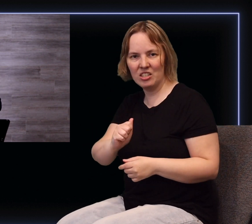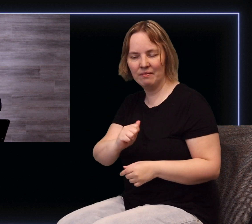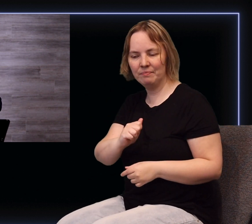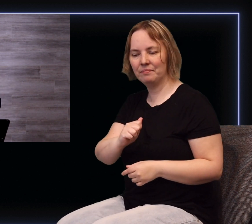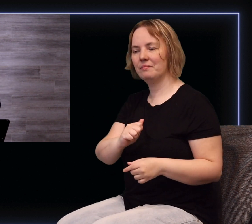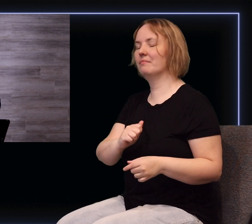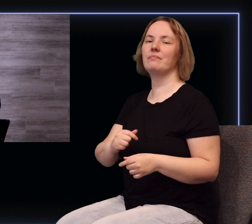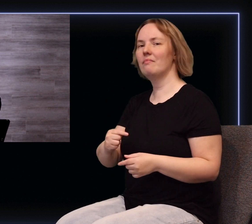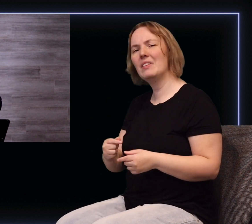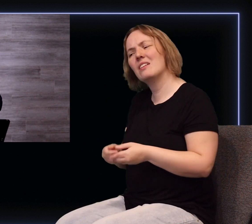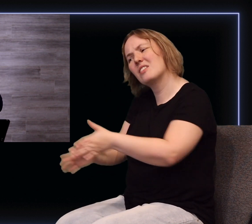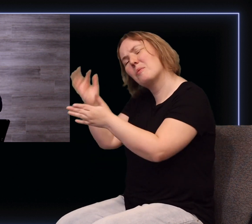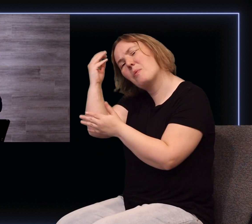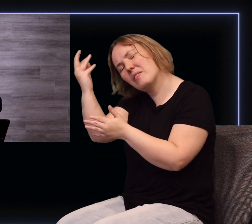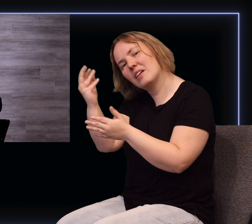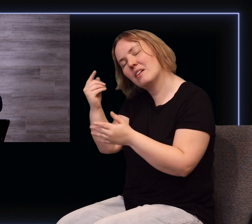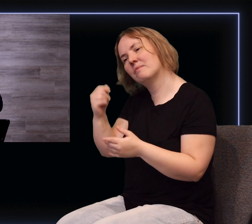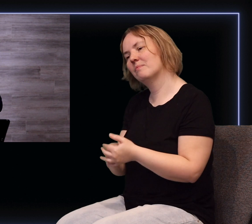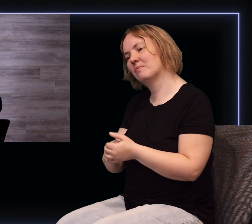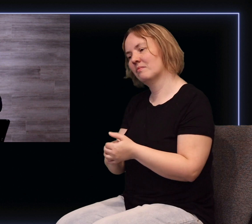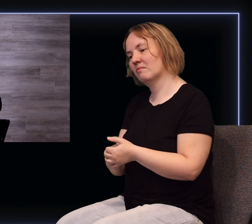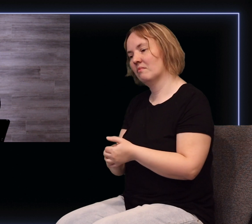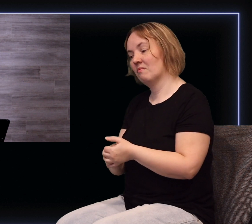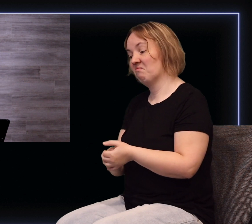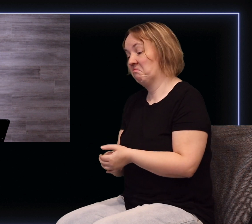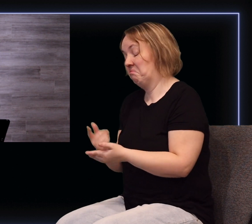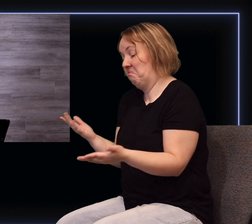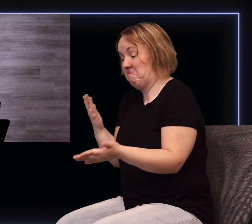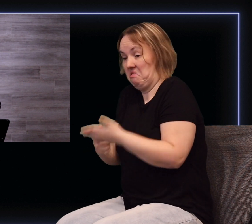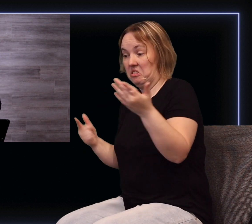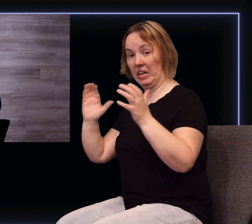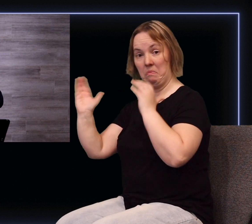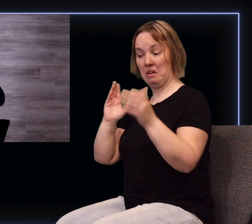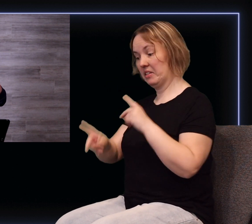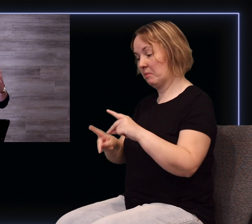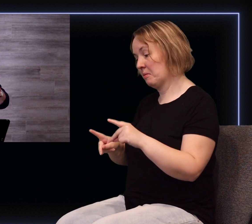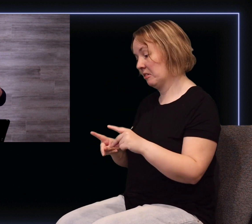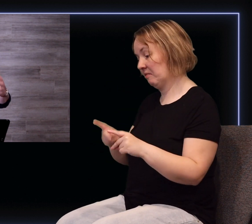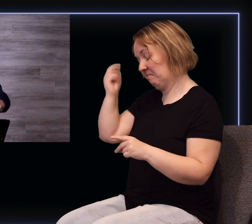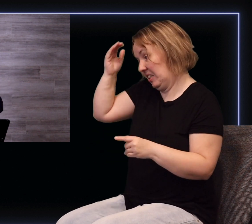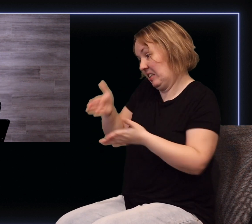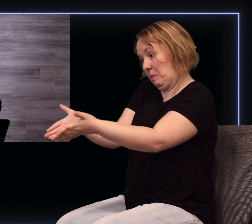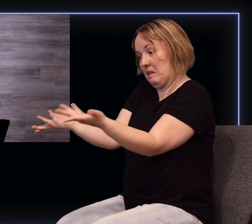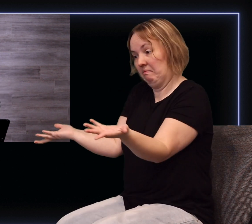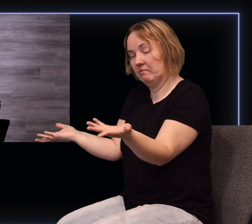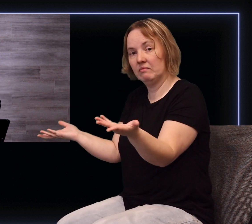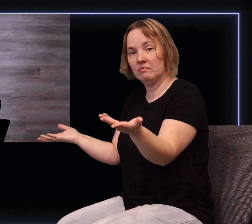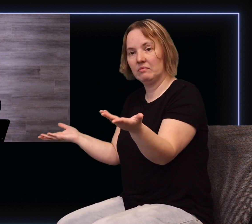He's talking about a mindset. He's saying, Do what do I compare these people who think this way? Then he